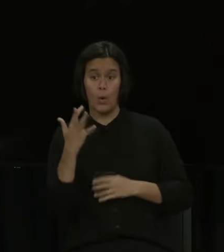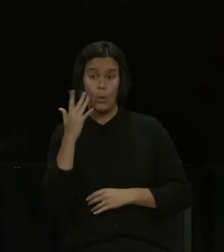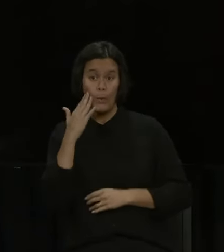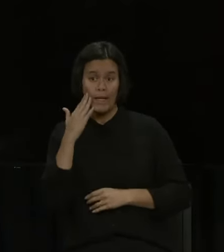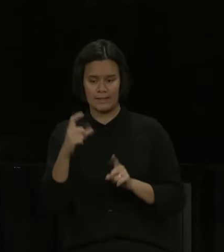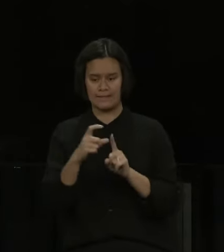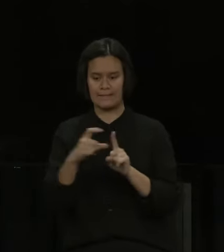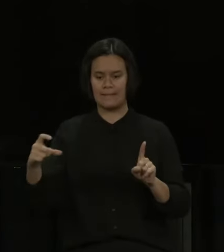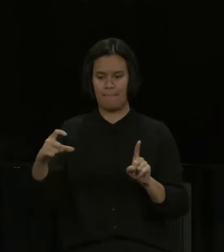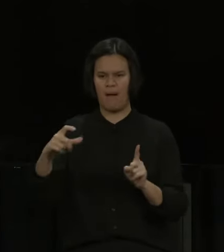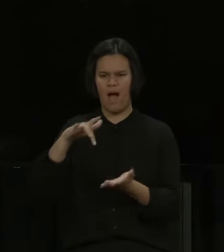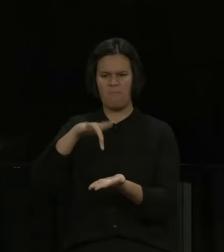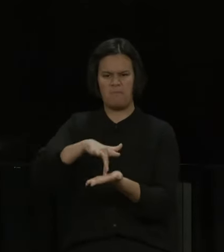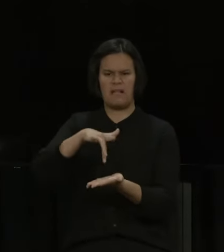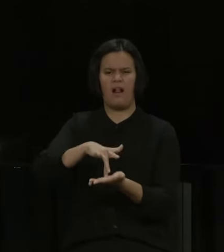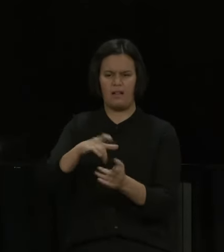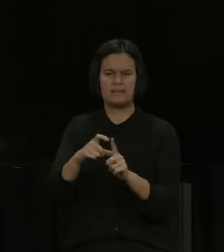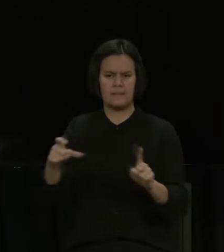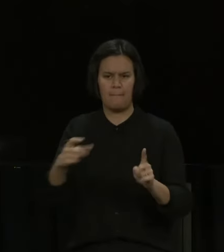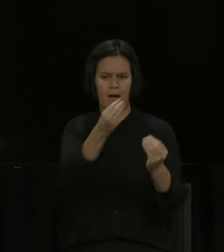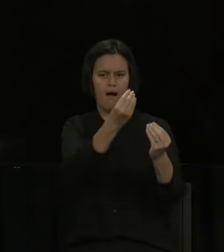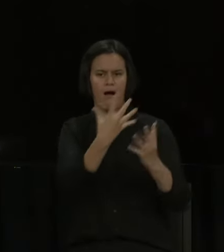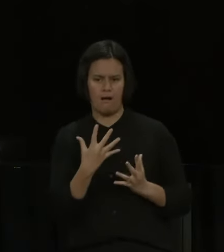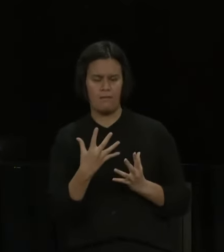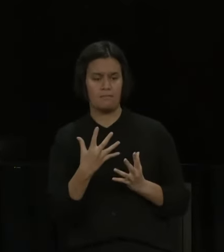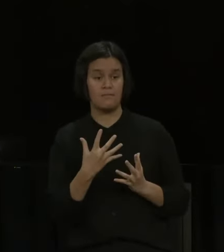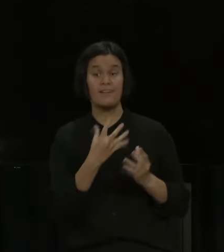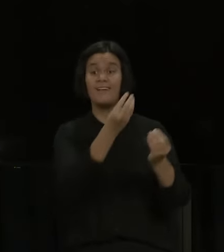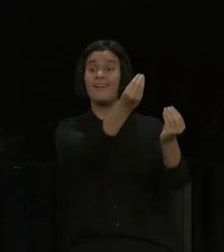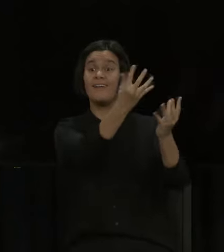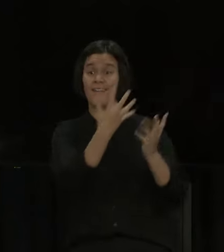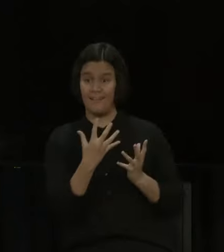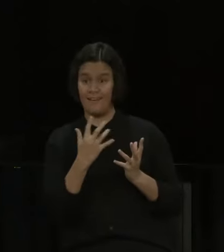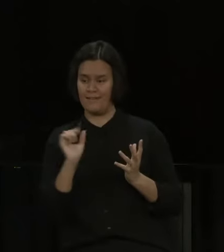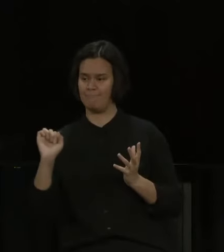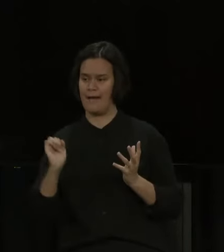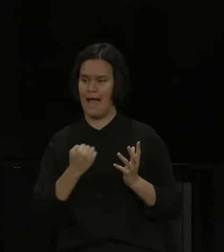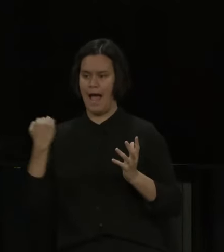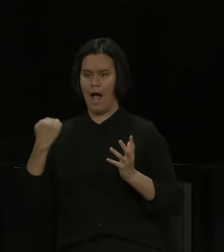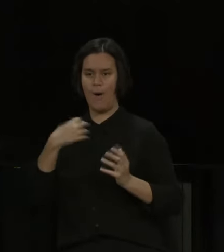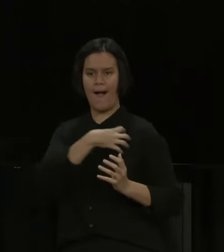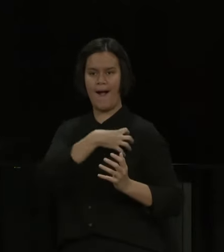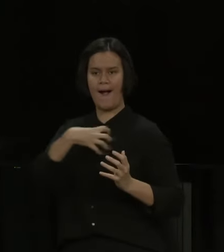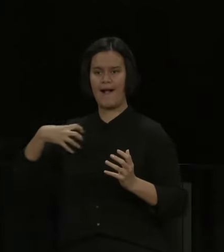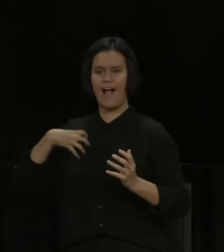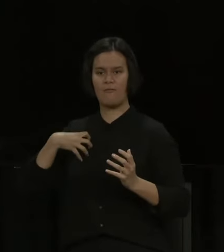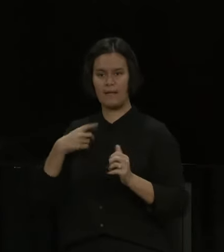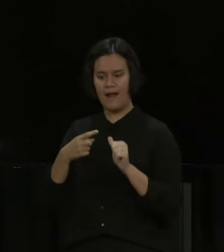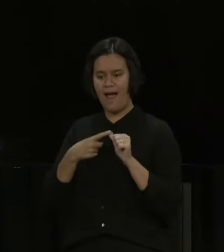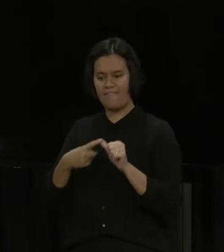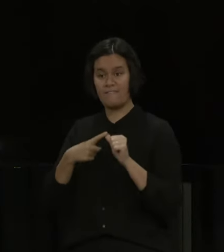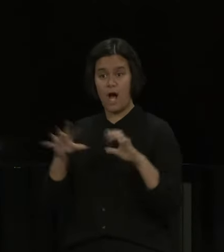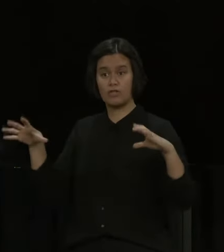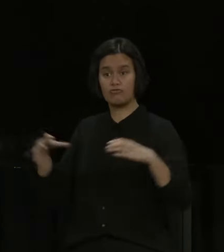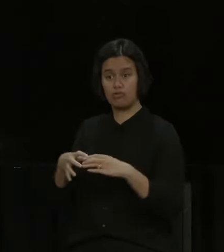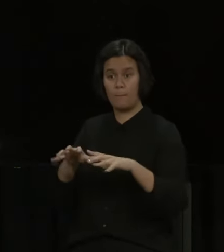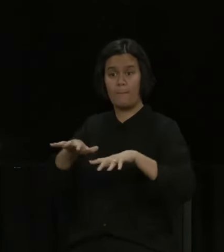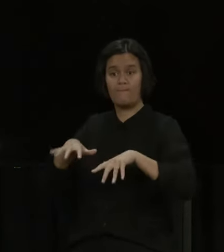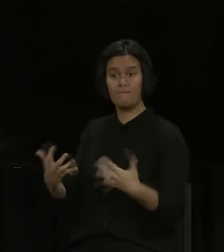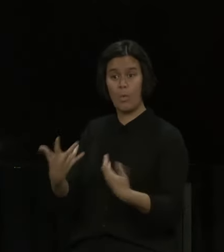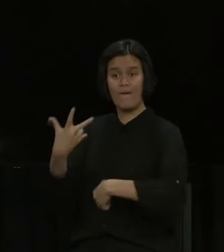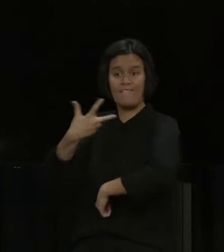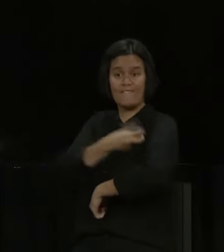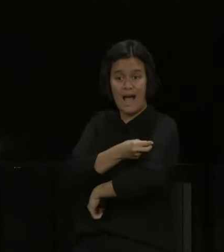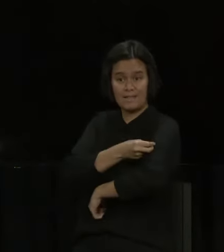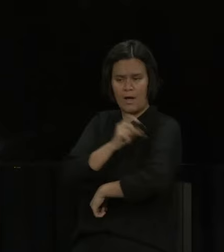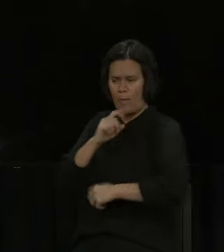makes its decision, the ministry's technical advisory group then provides recommendations on the use of the vaccine and the rollout of the vaccine, and